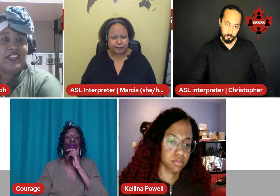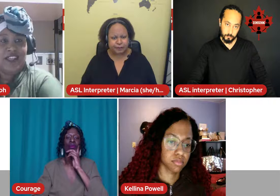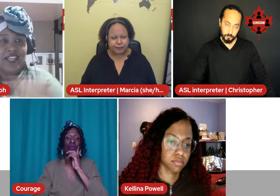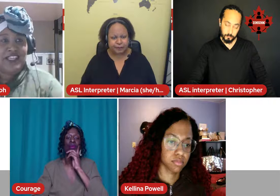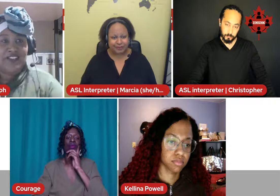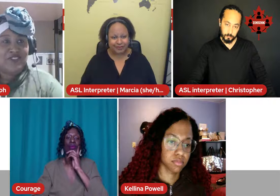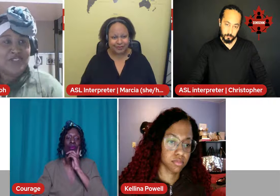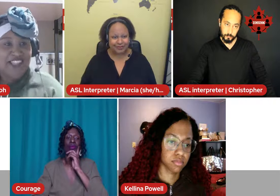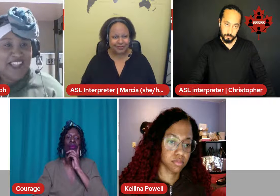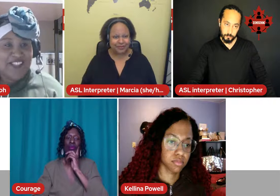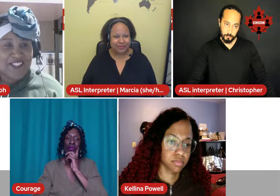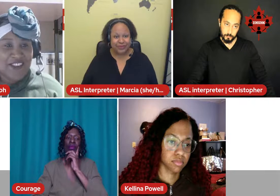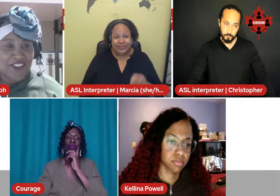Any of you can answer.